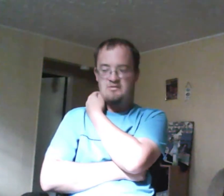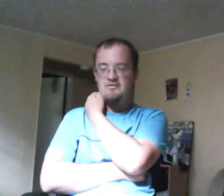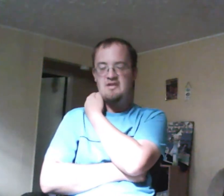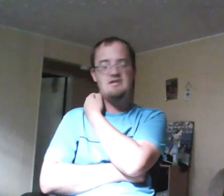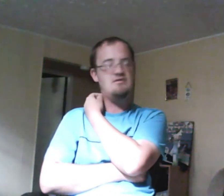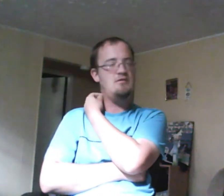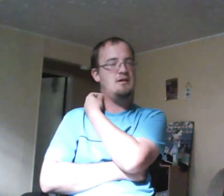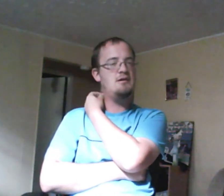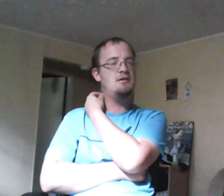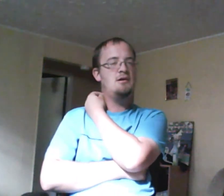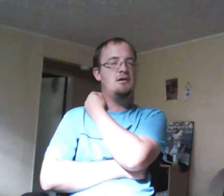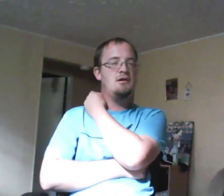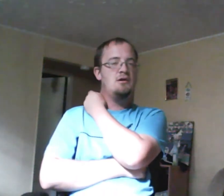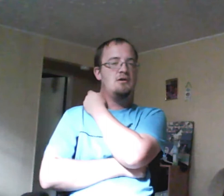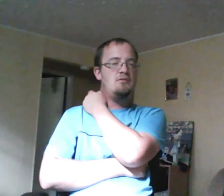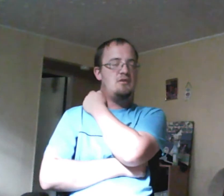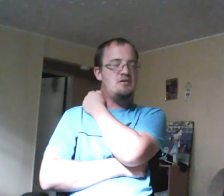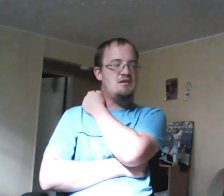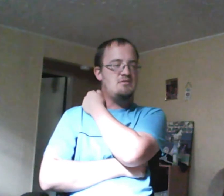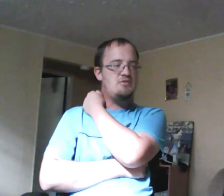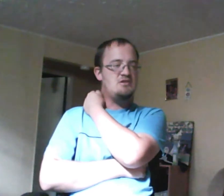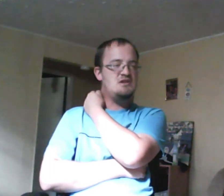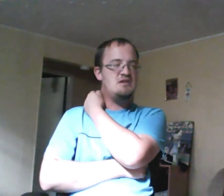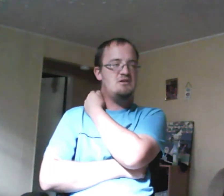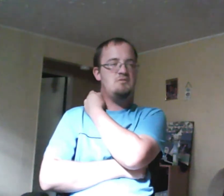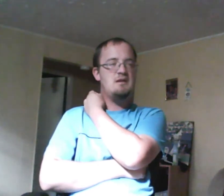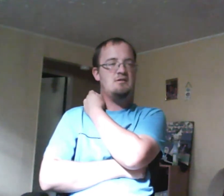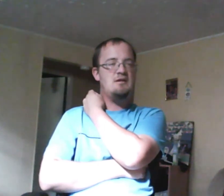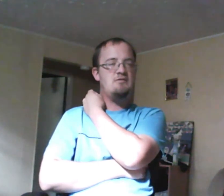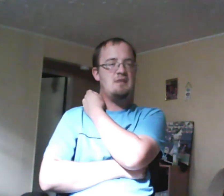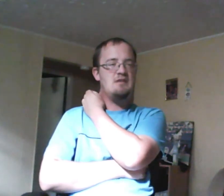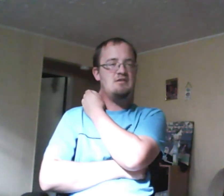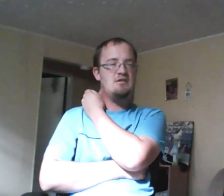France. And then Zoe is a decent person. She gets interviewed by Claire for a magazine article.